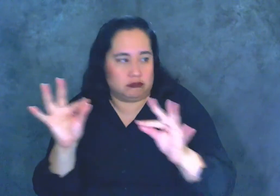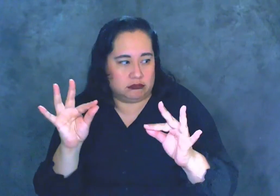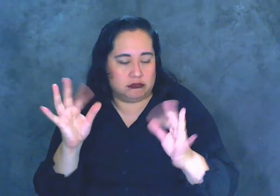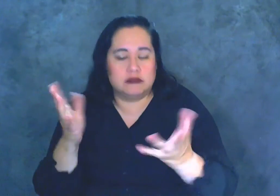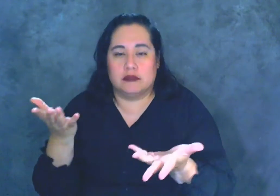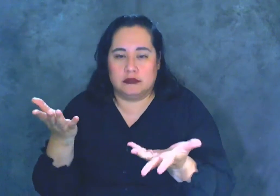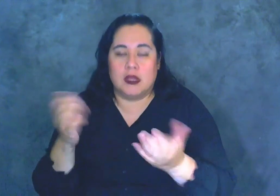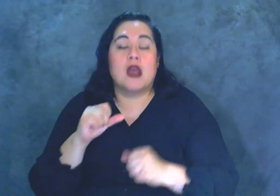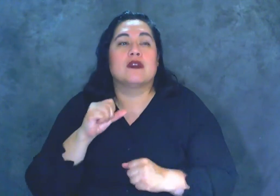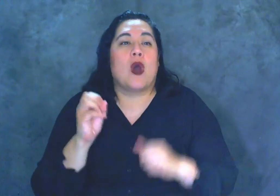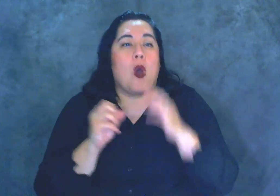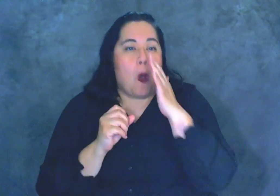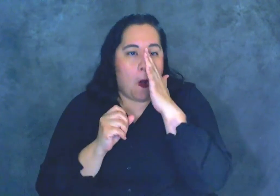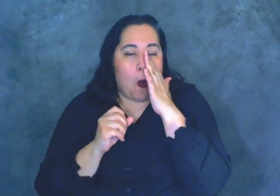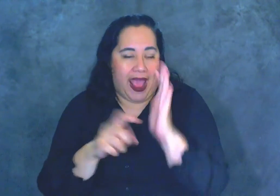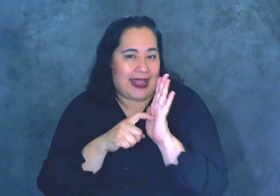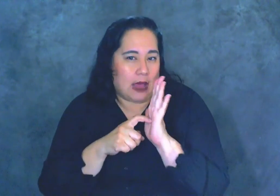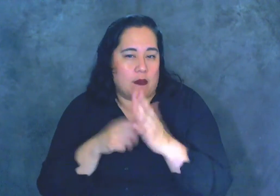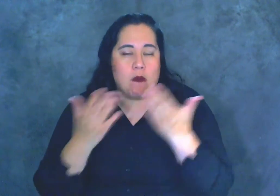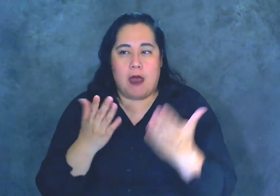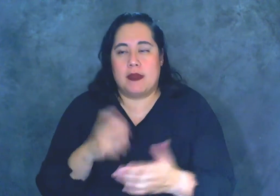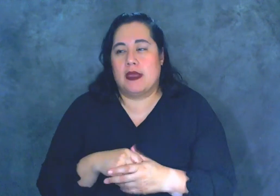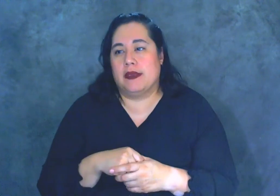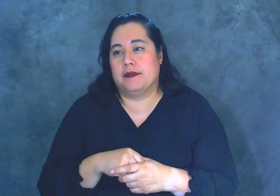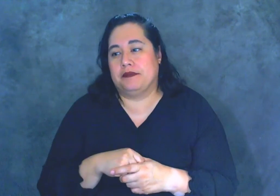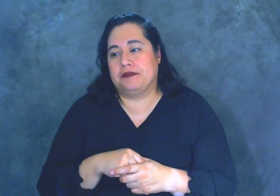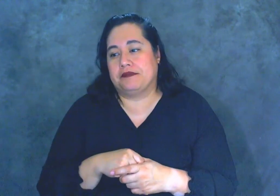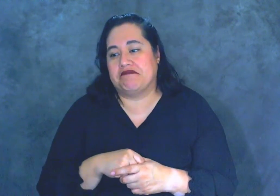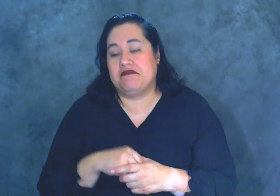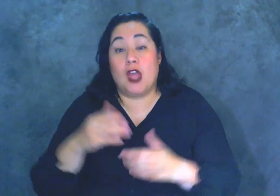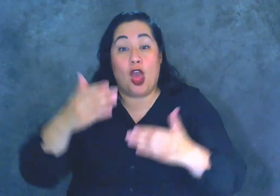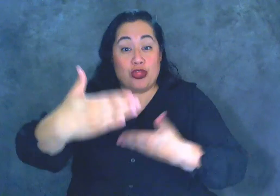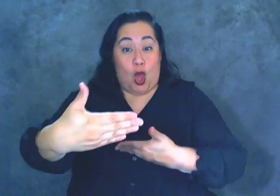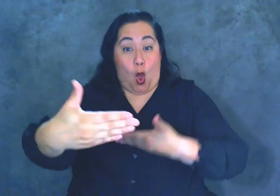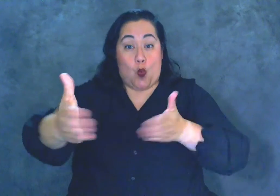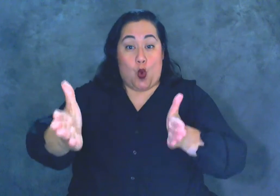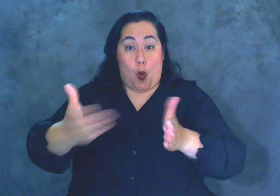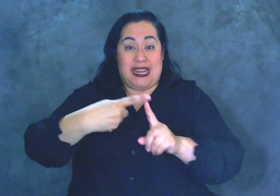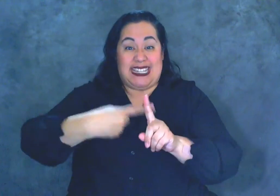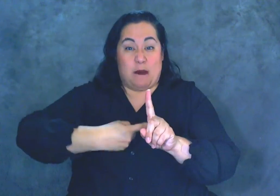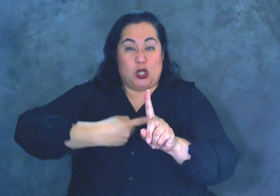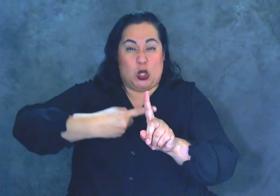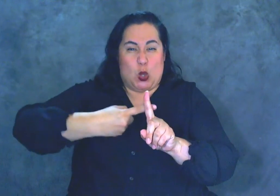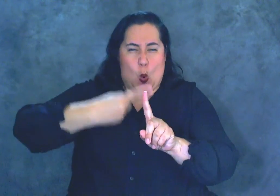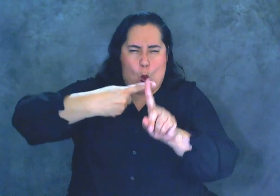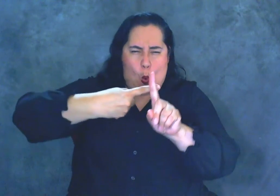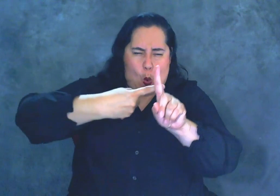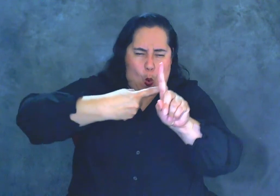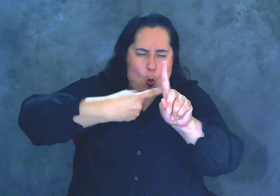So an example might be the room temperature is so cold that